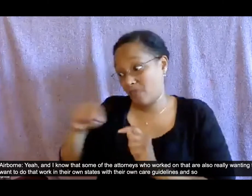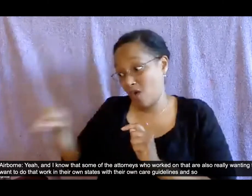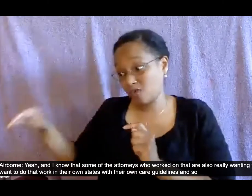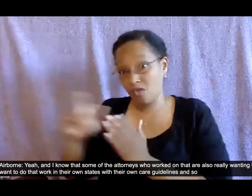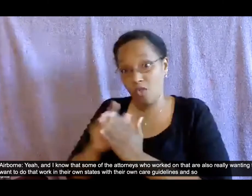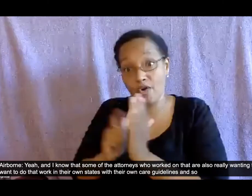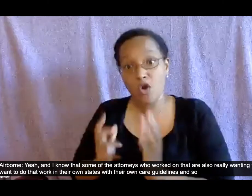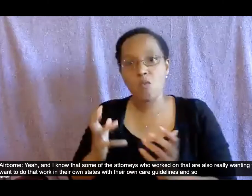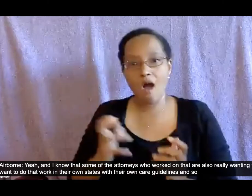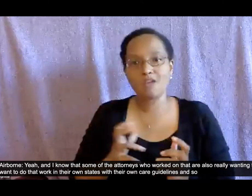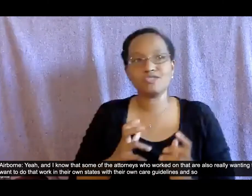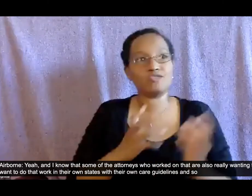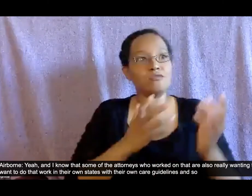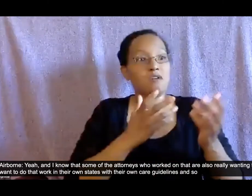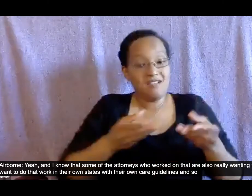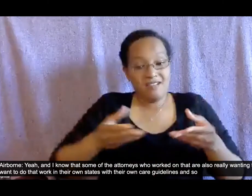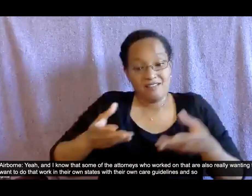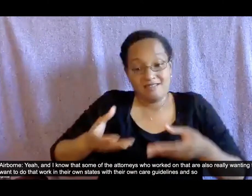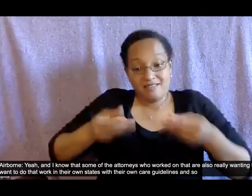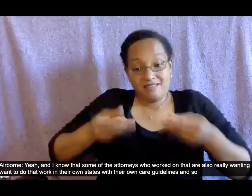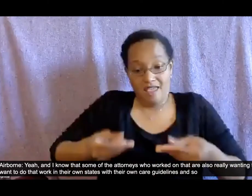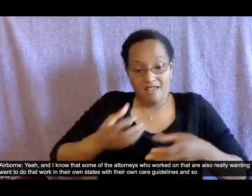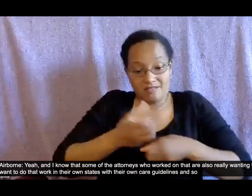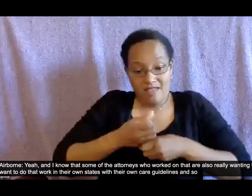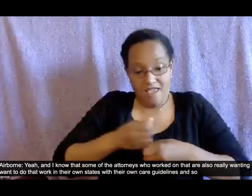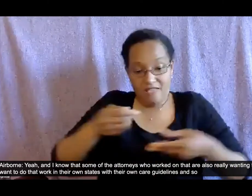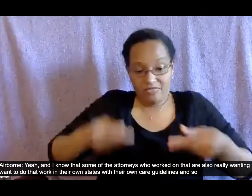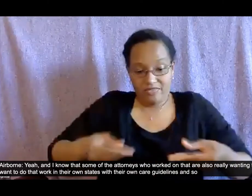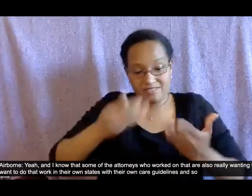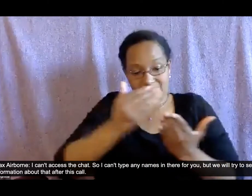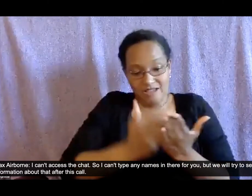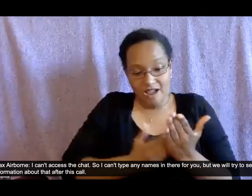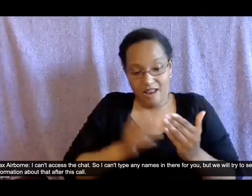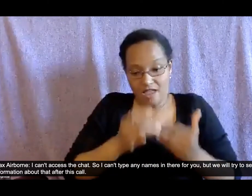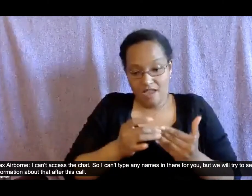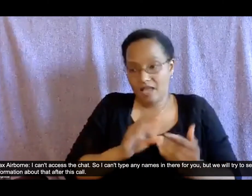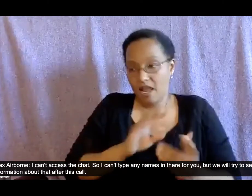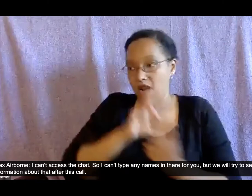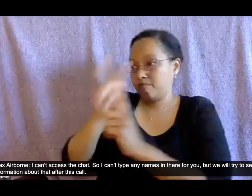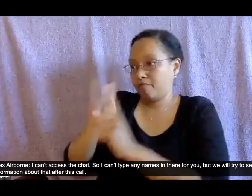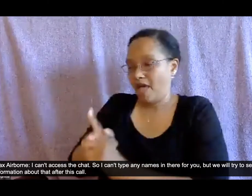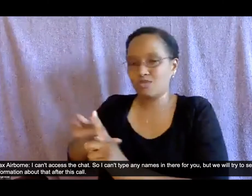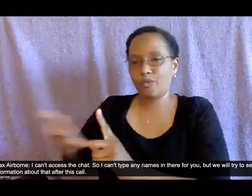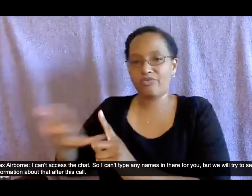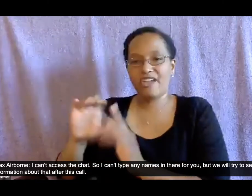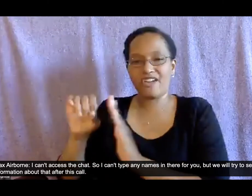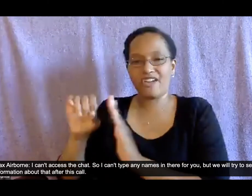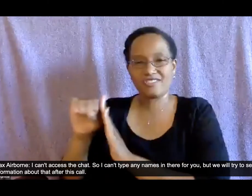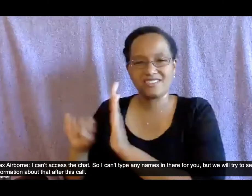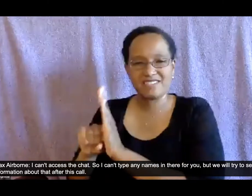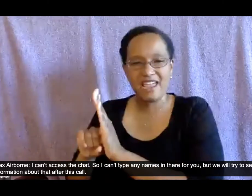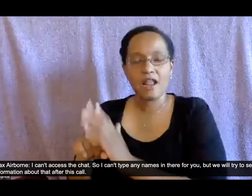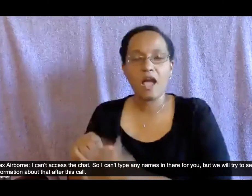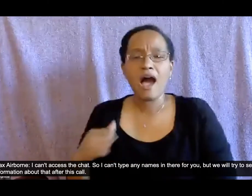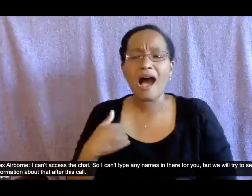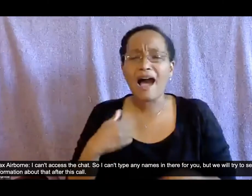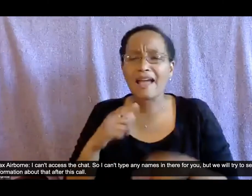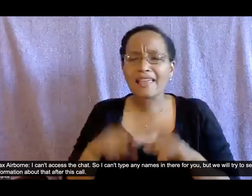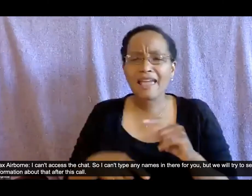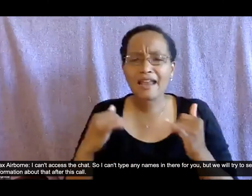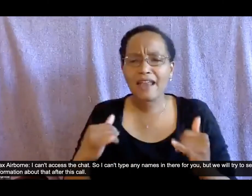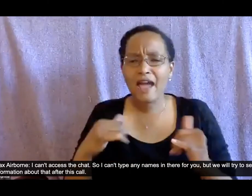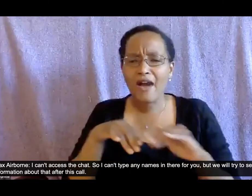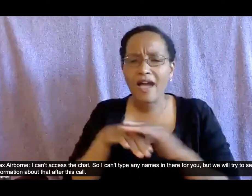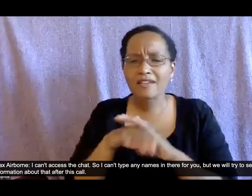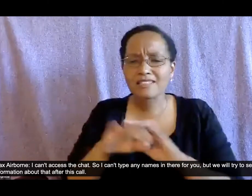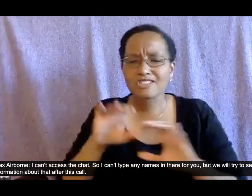guidelines and so um i can't access the chat so i can't type any um names in there for you but